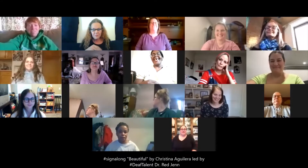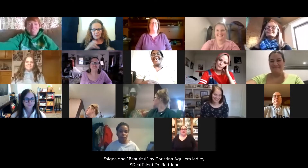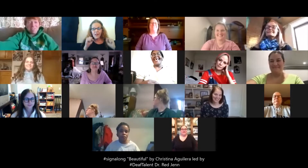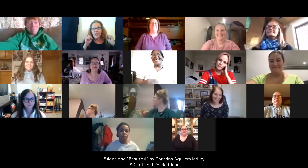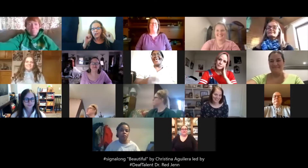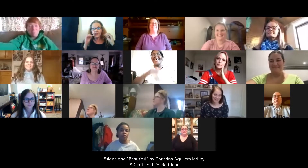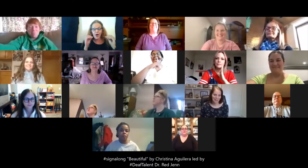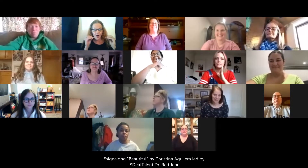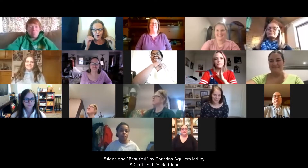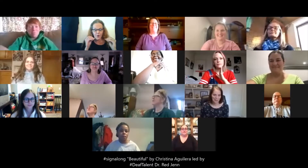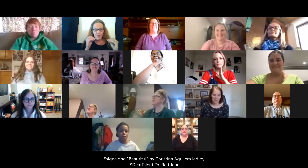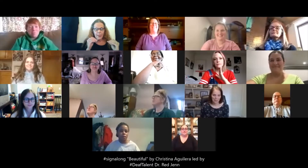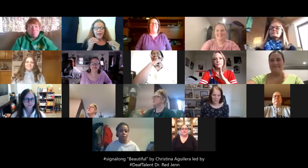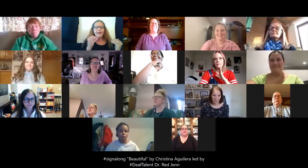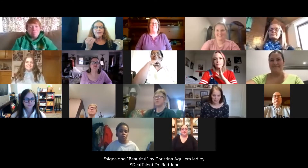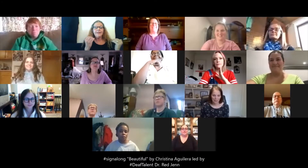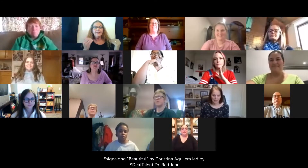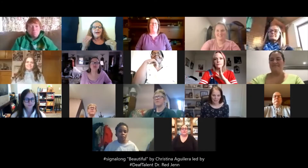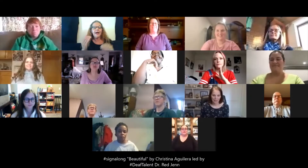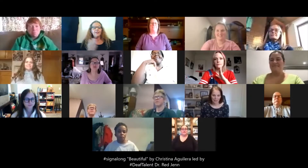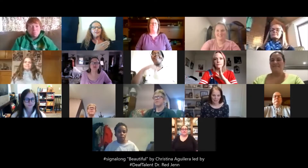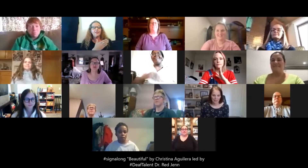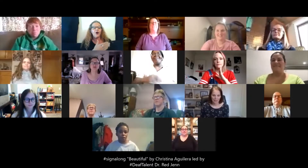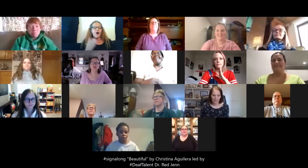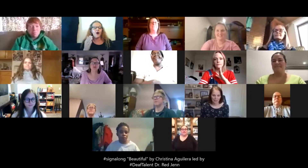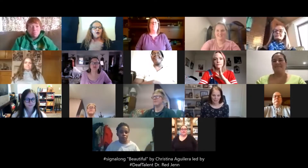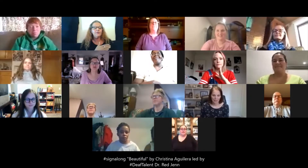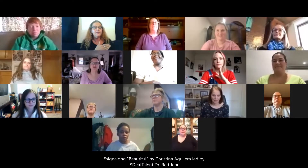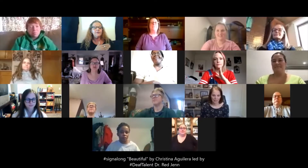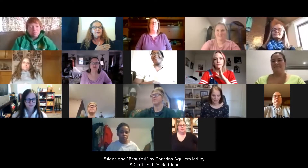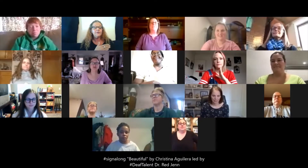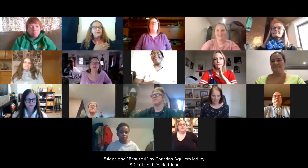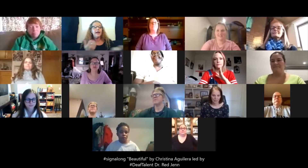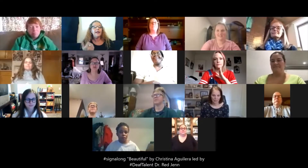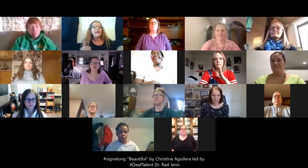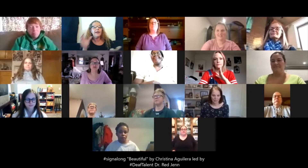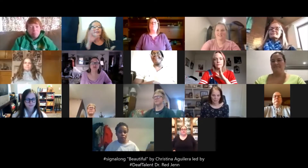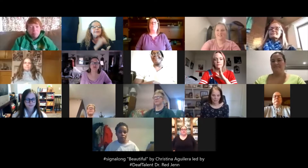So tonight's song, any guesses,